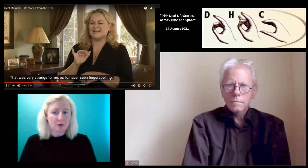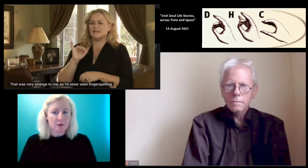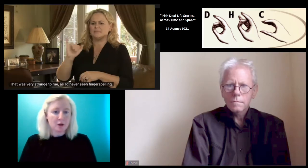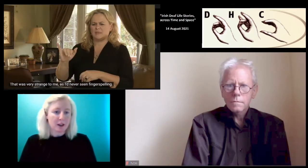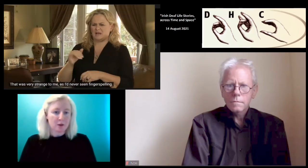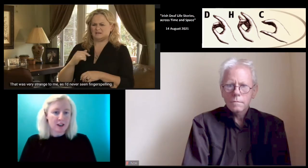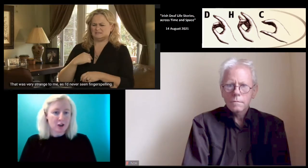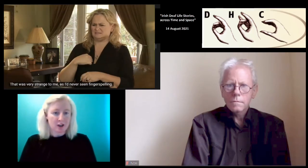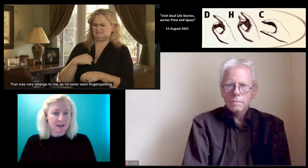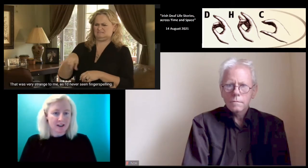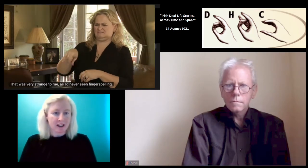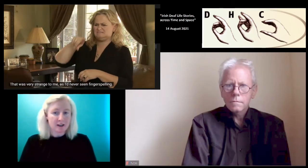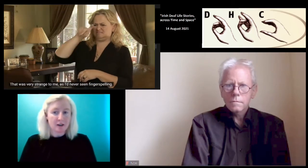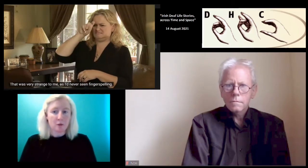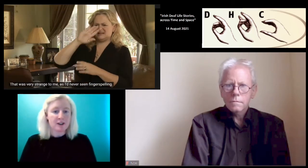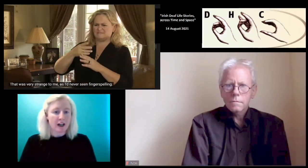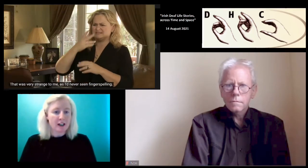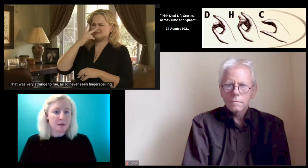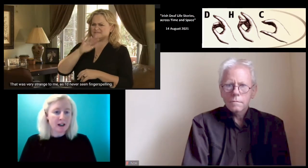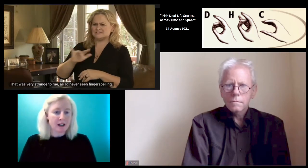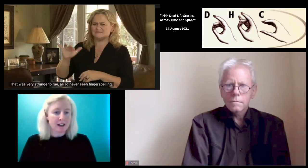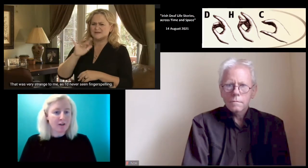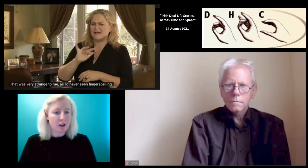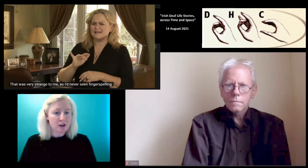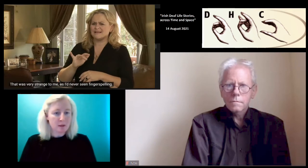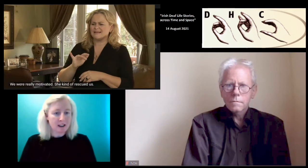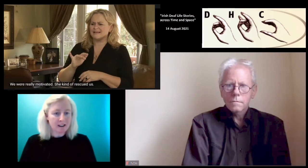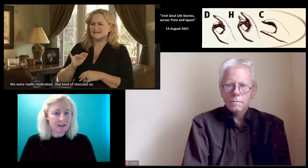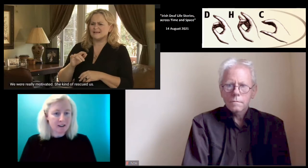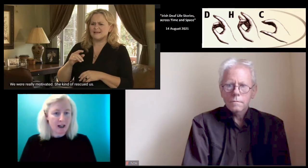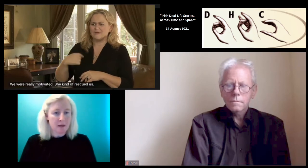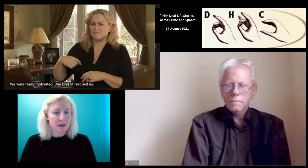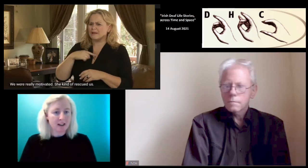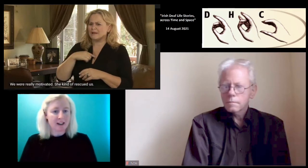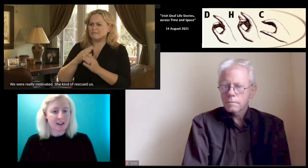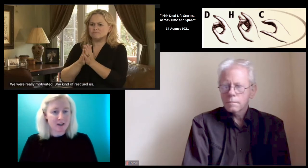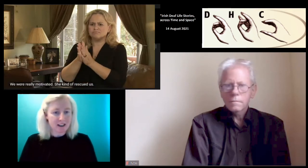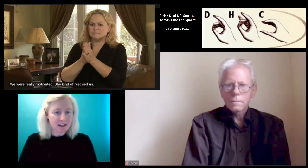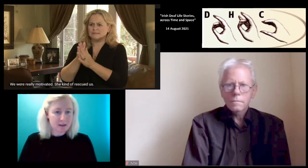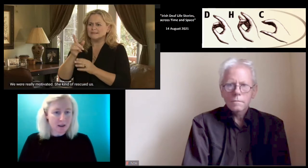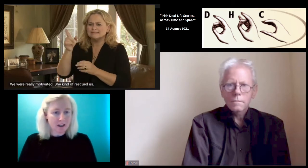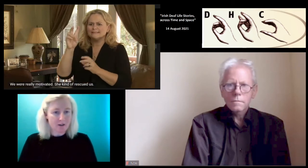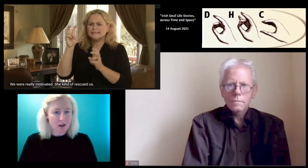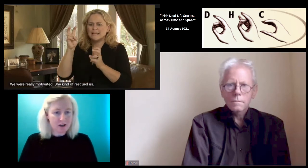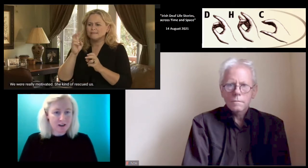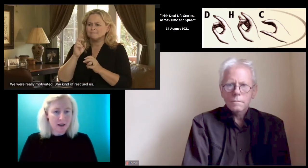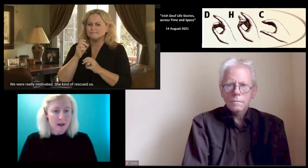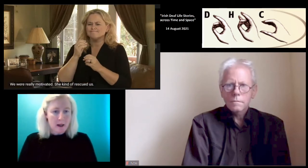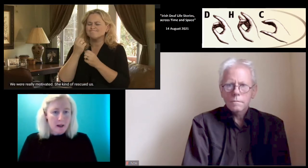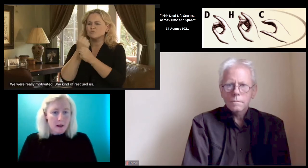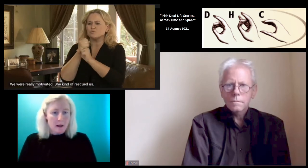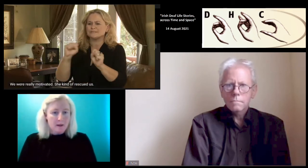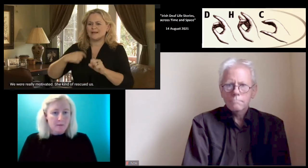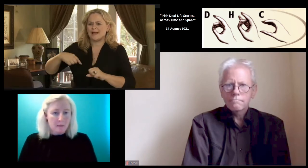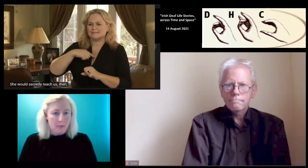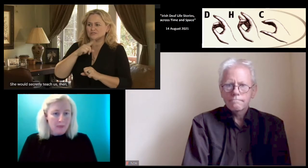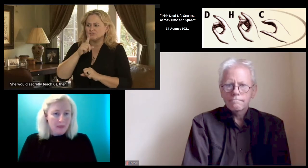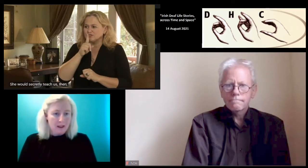There was always one that would teach us the signs. We started by fingerspelling. I may not have seen the spelling first,